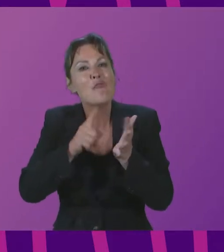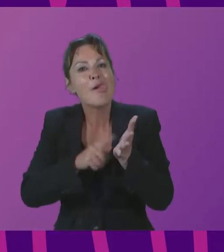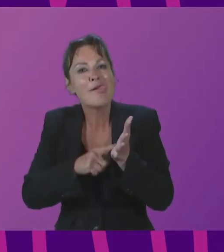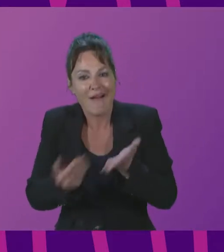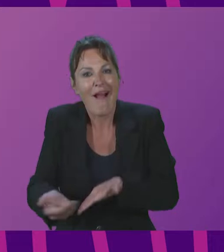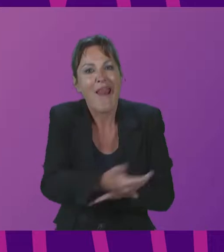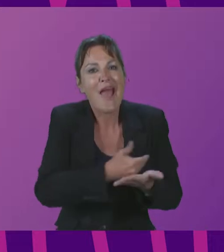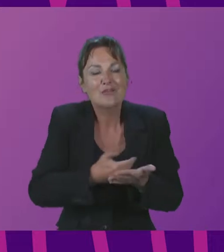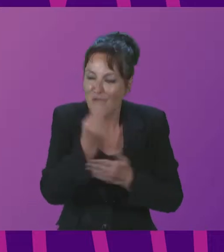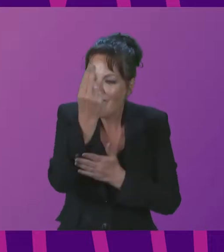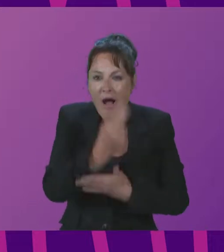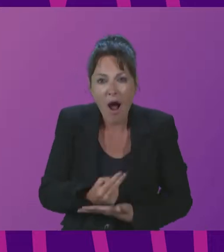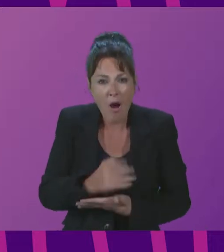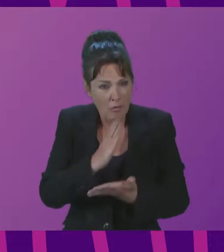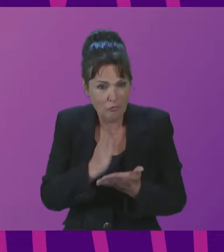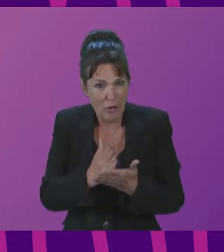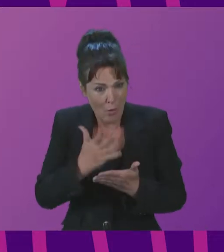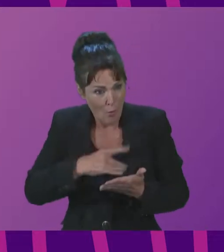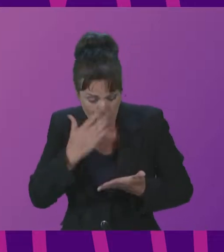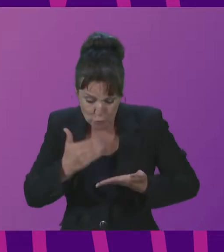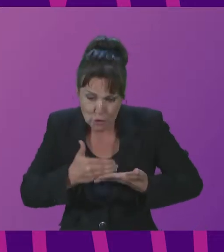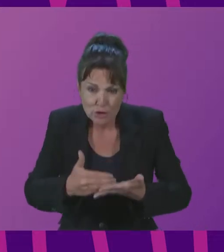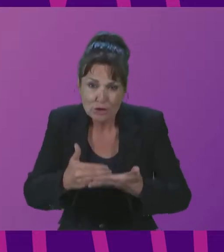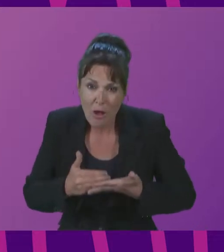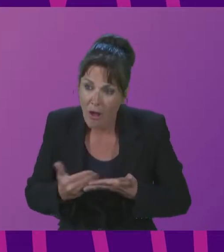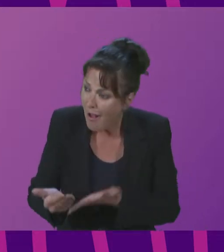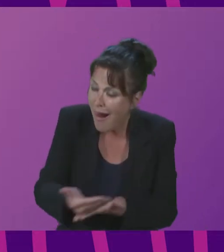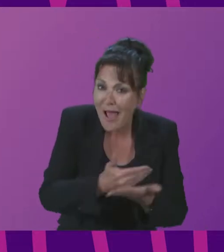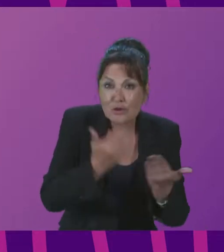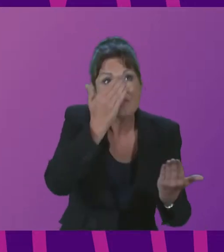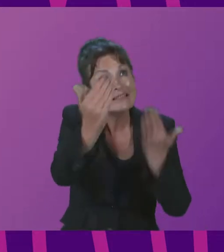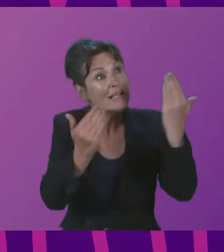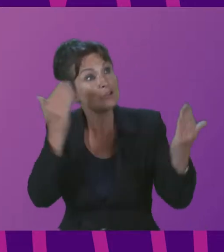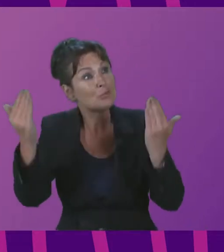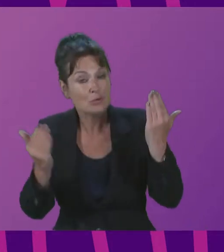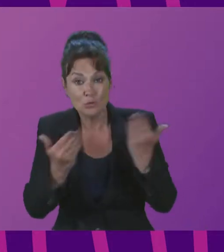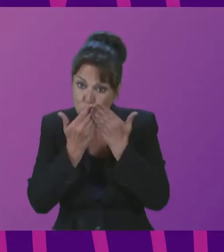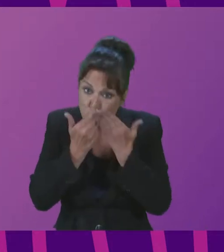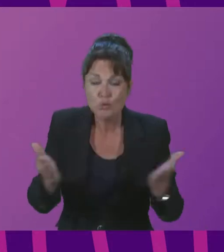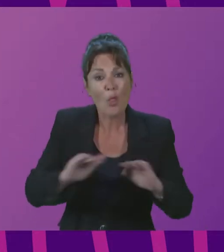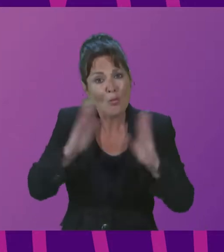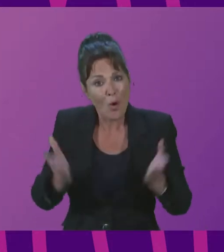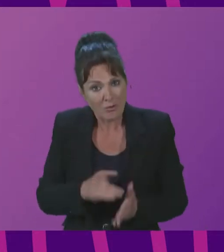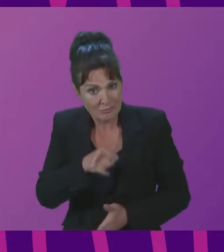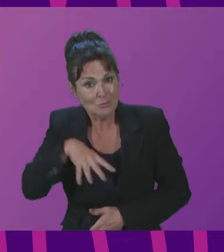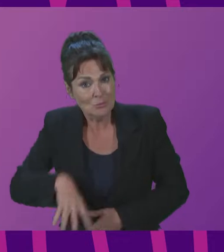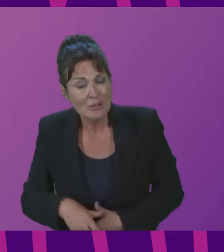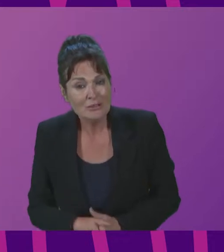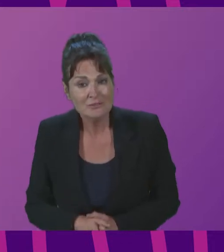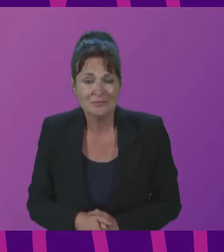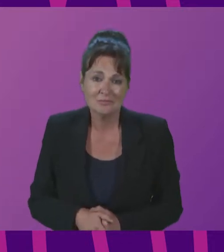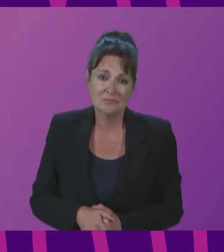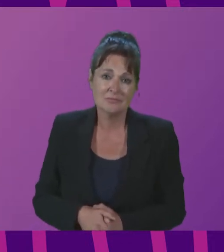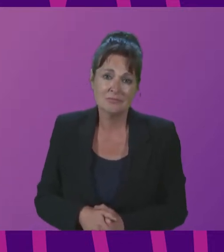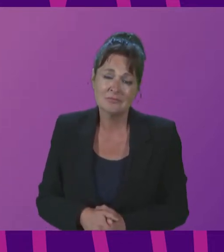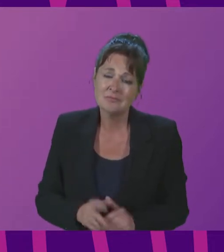to share its collections and to share the generosity of Sir William Burrell to the world I